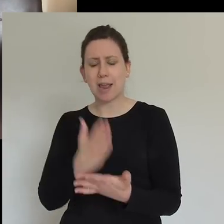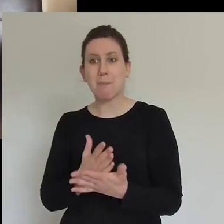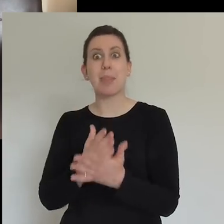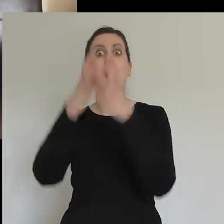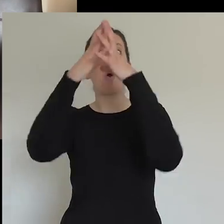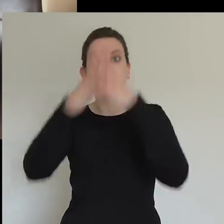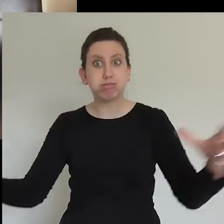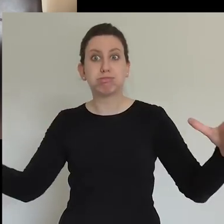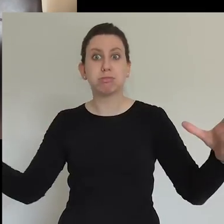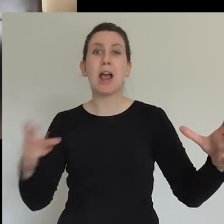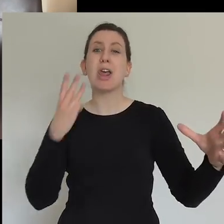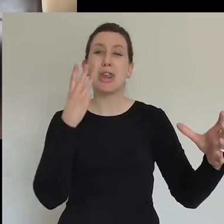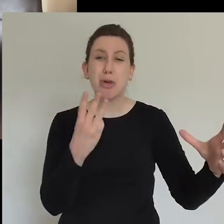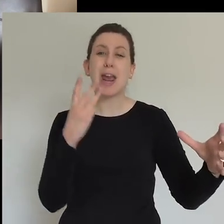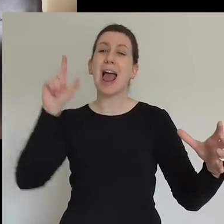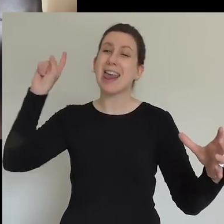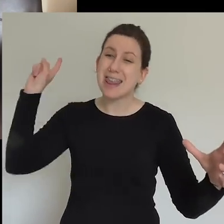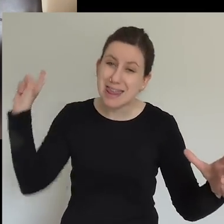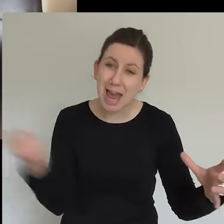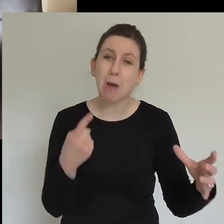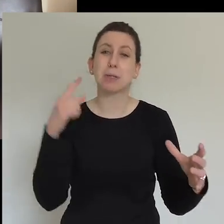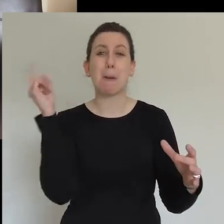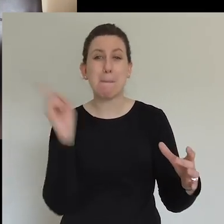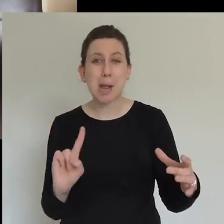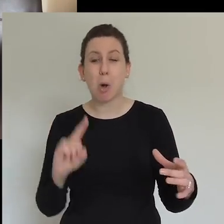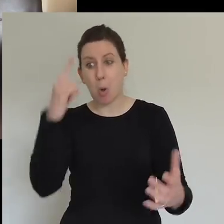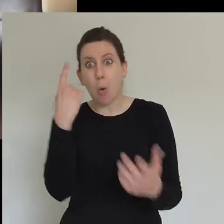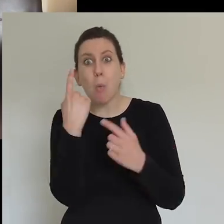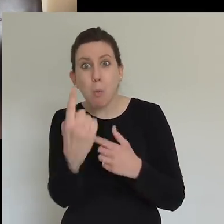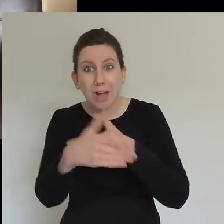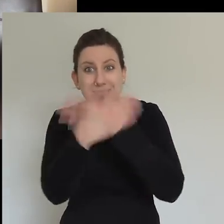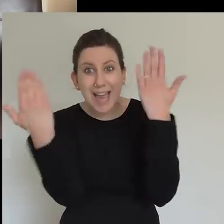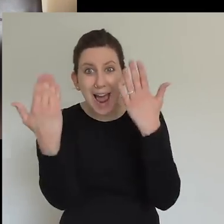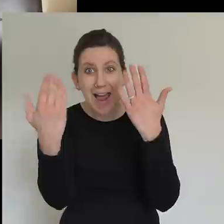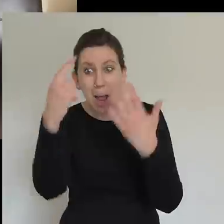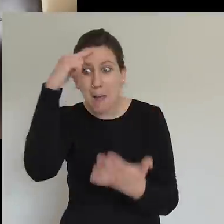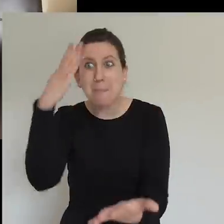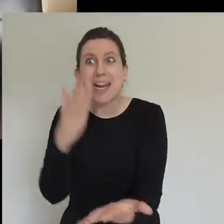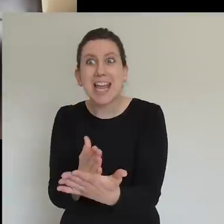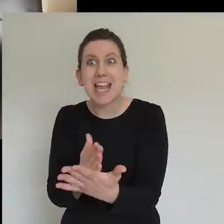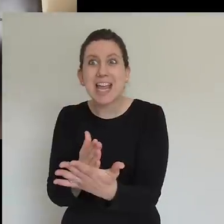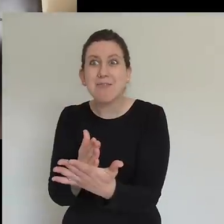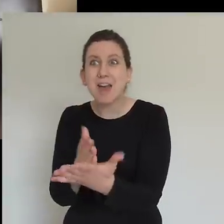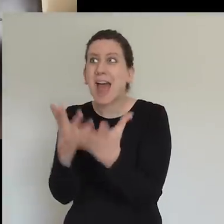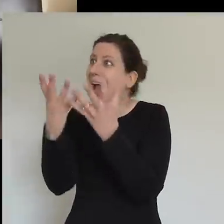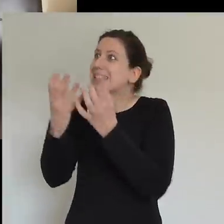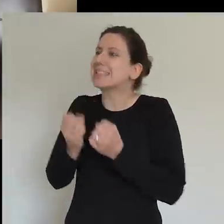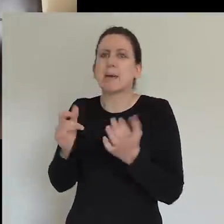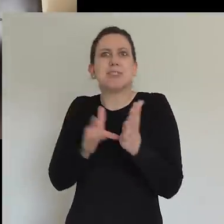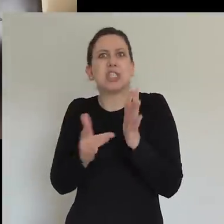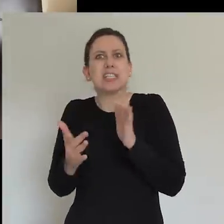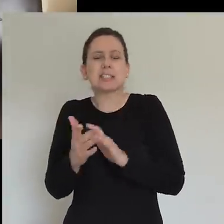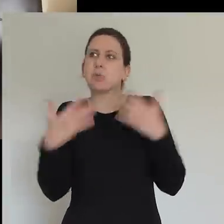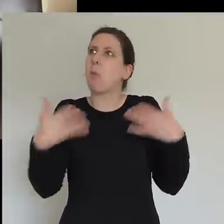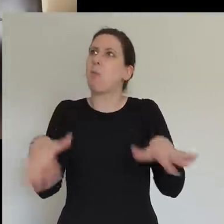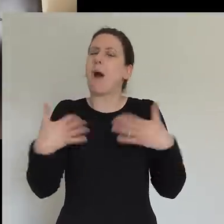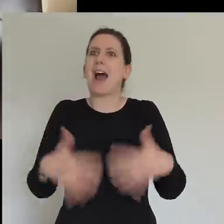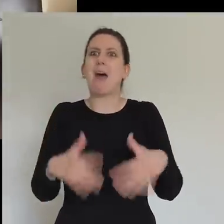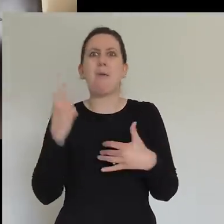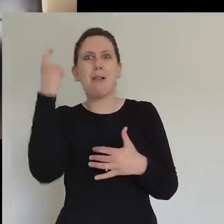added in one day! Imagine if that happened, putting that in spring harvest terms. That's like the whole of the